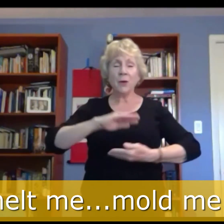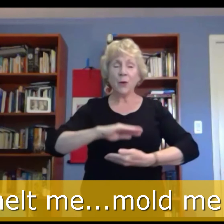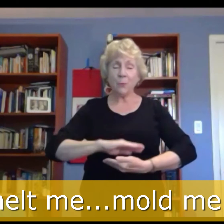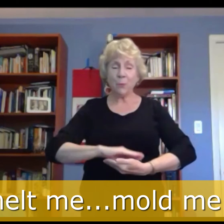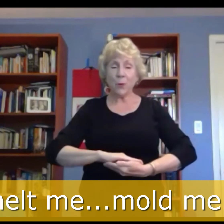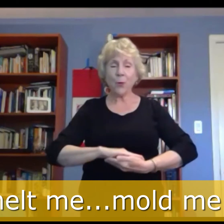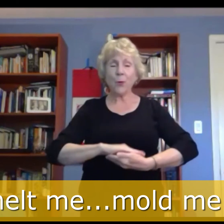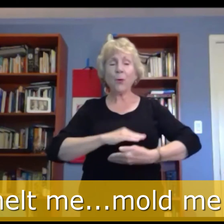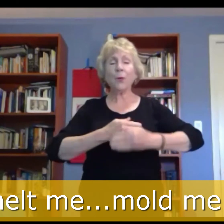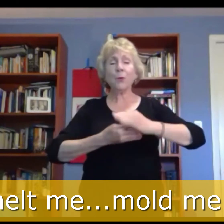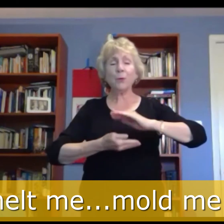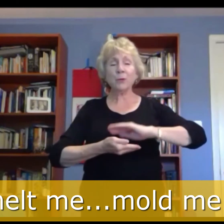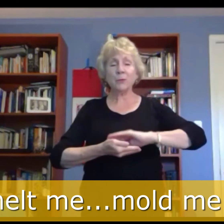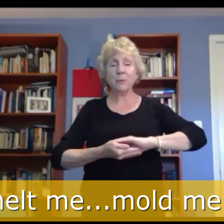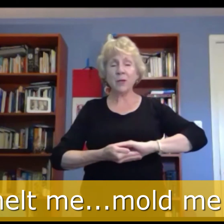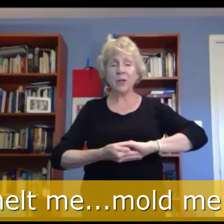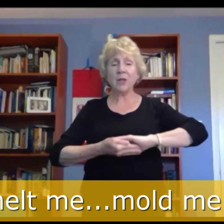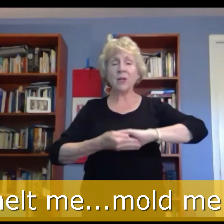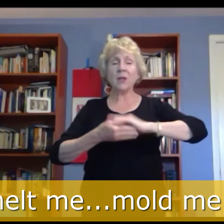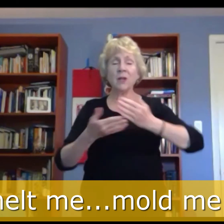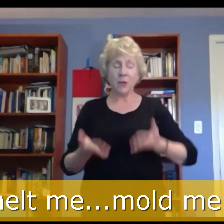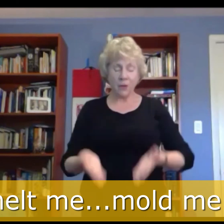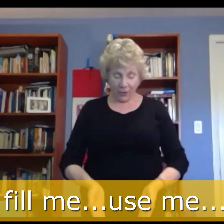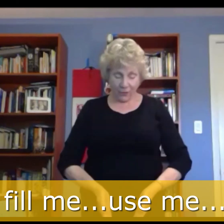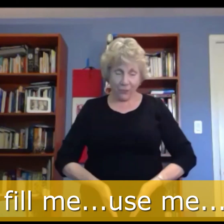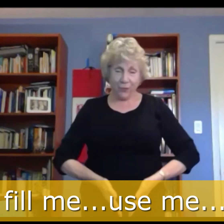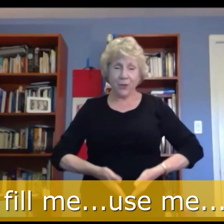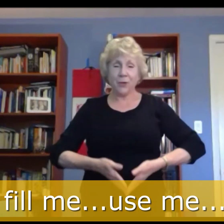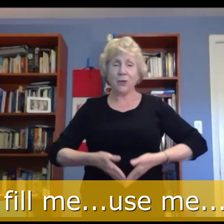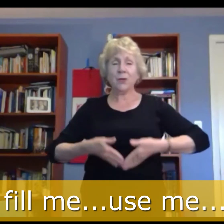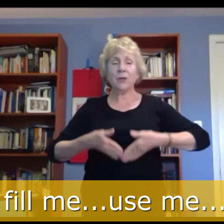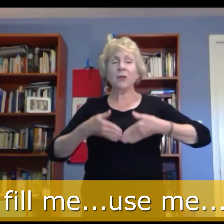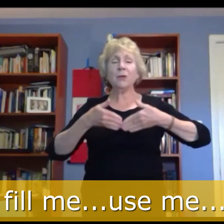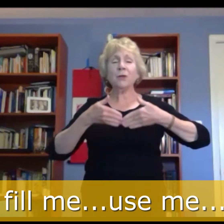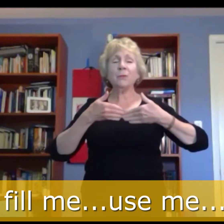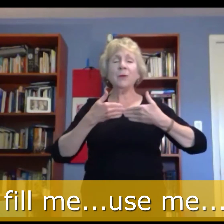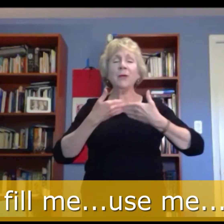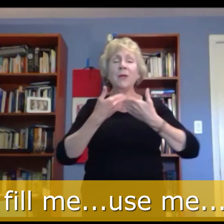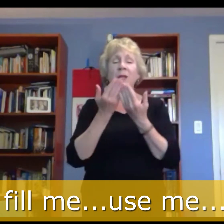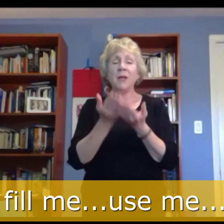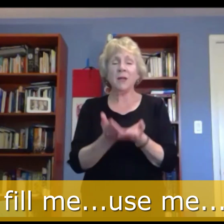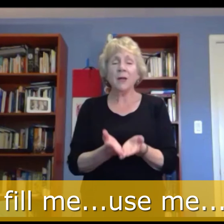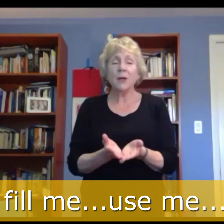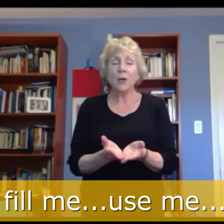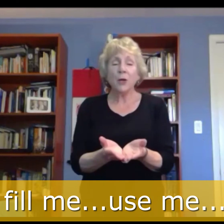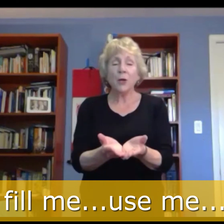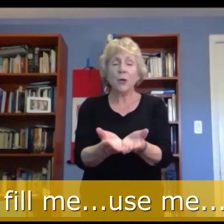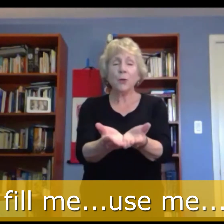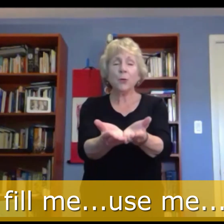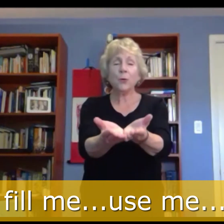mold me, fill me, use